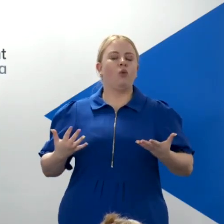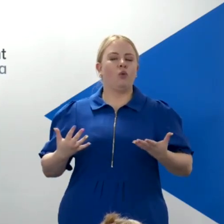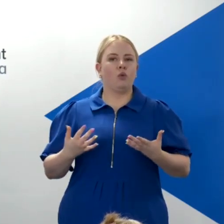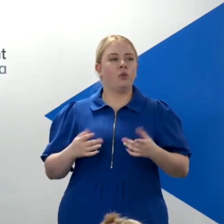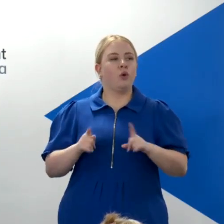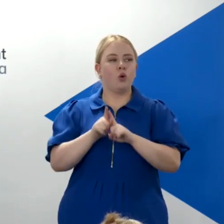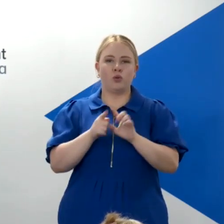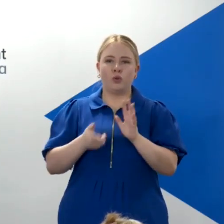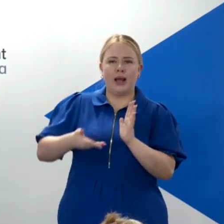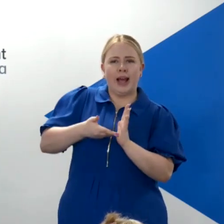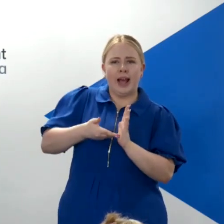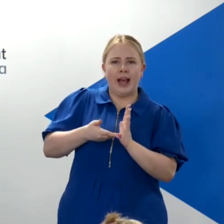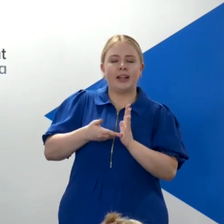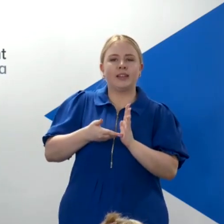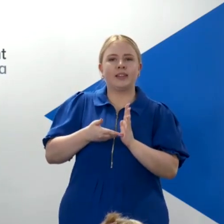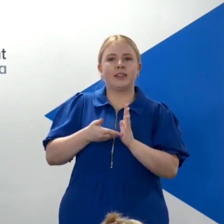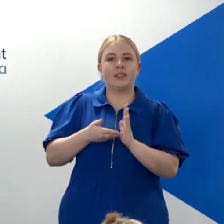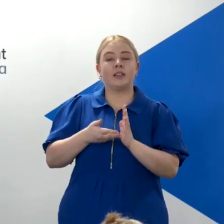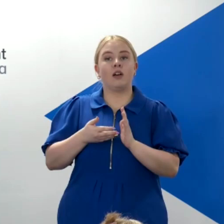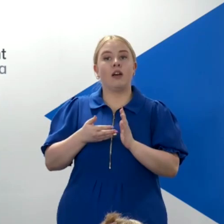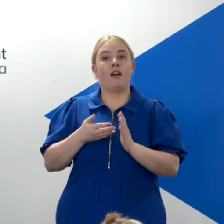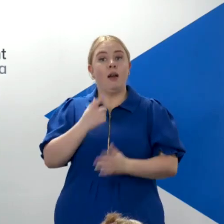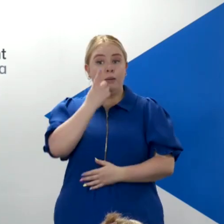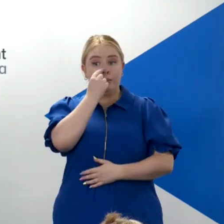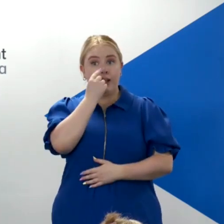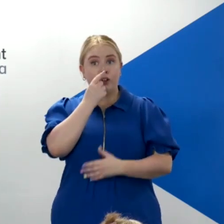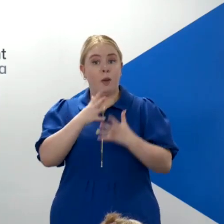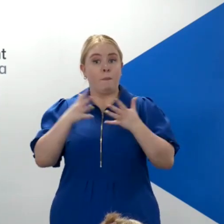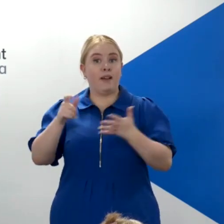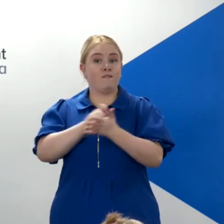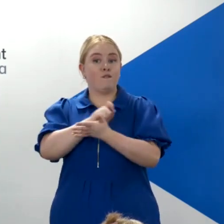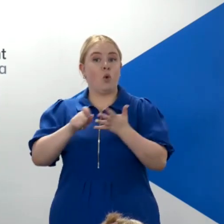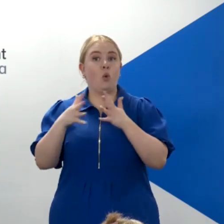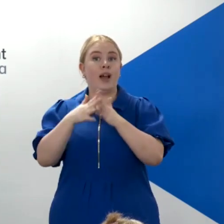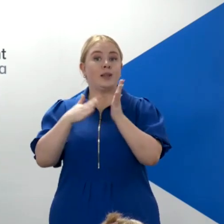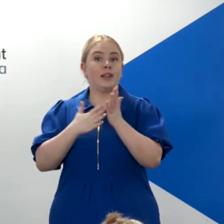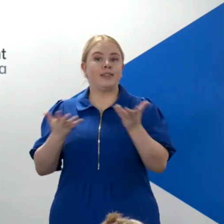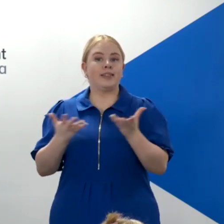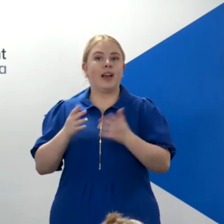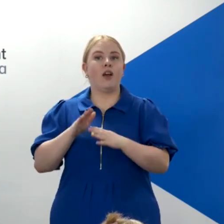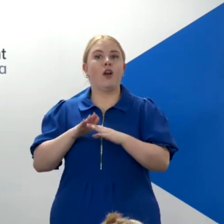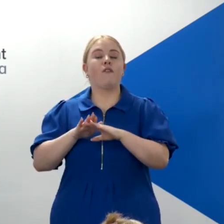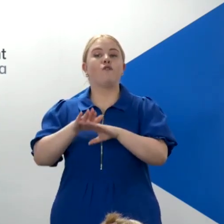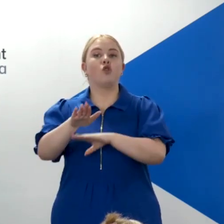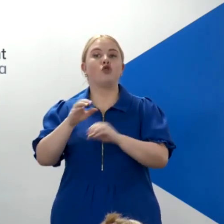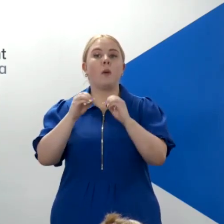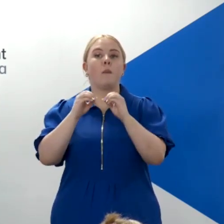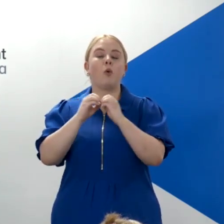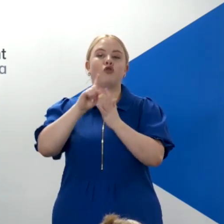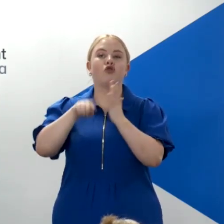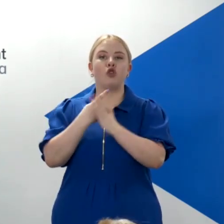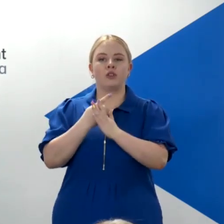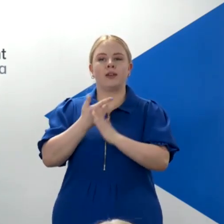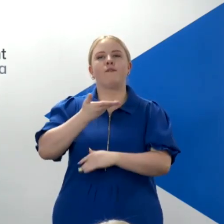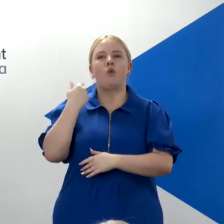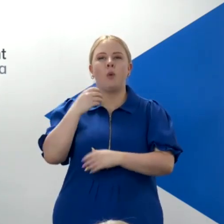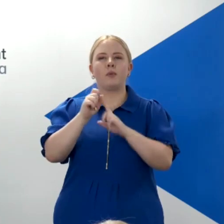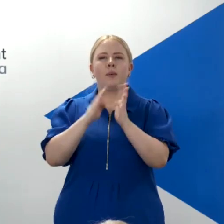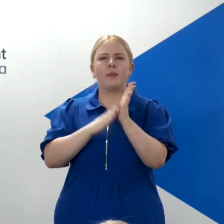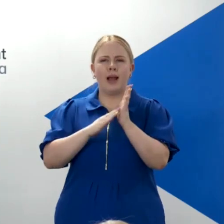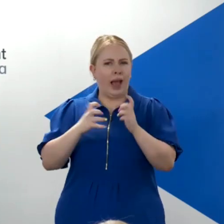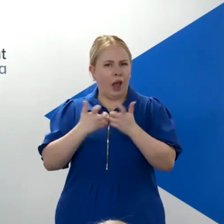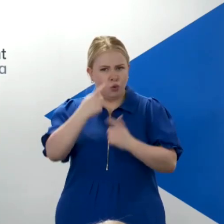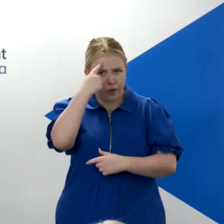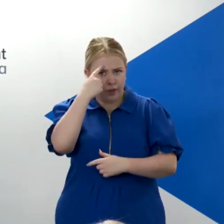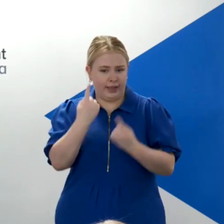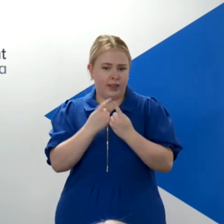a quick supplementary, if I may, big vote potentially at Westminster today on the future of Boris Johnson, former Prime Minister. How do you hope things play